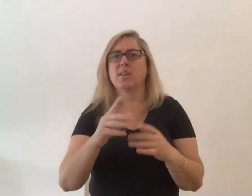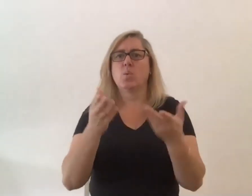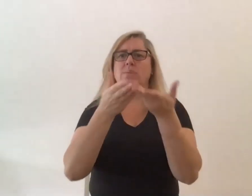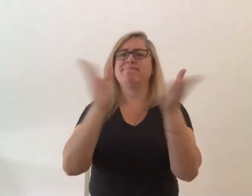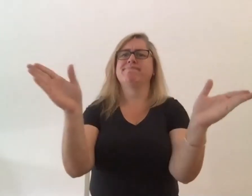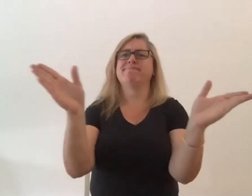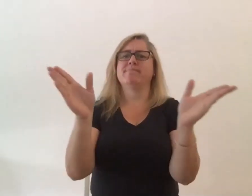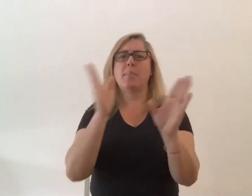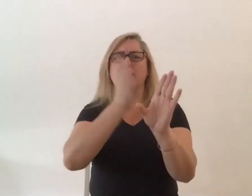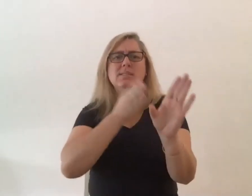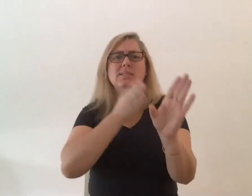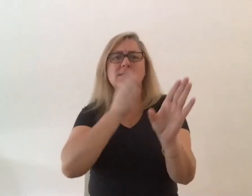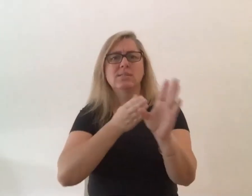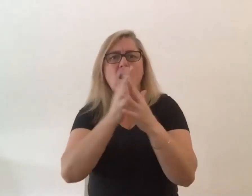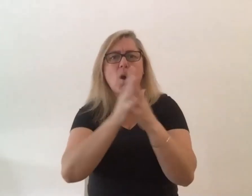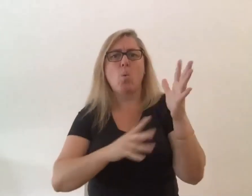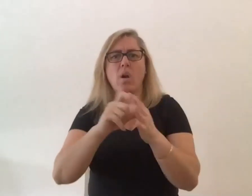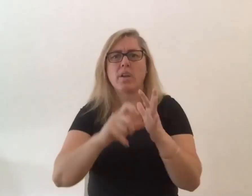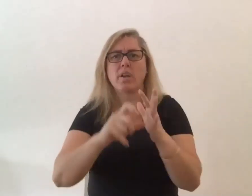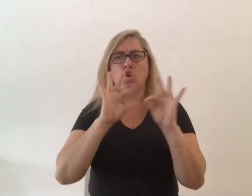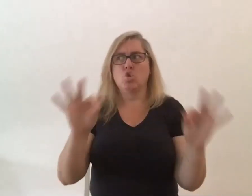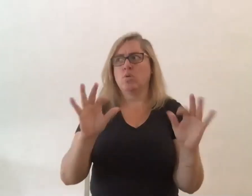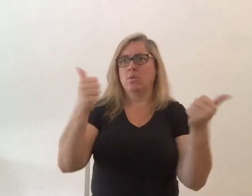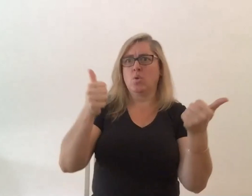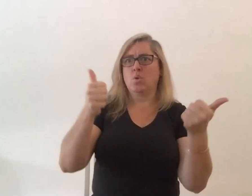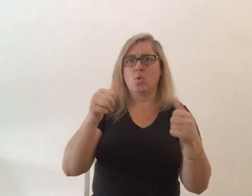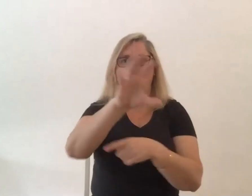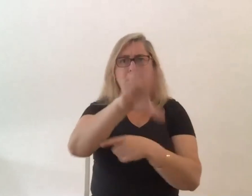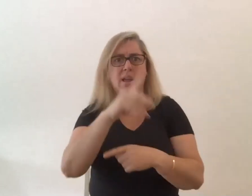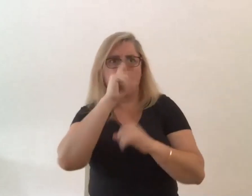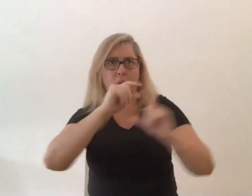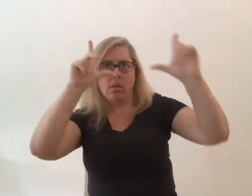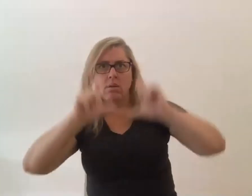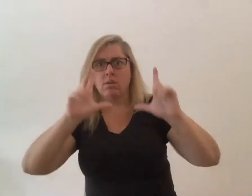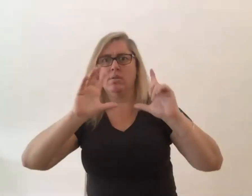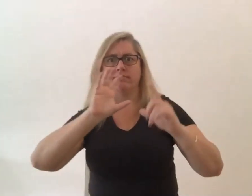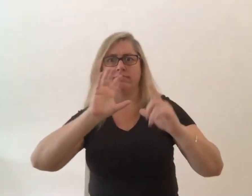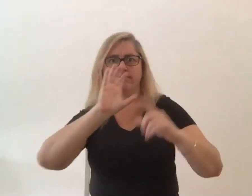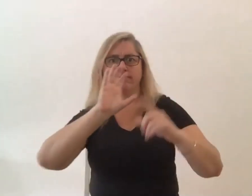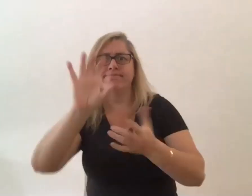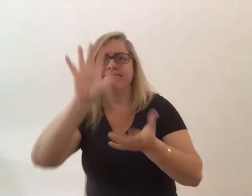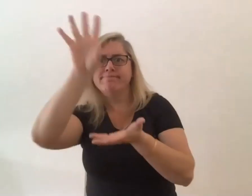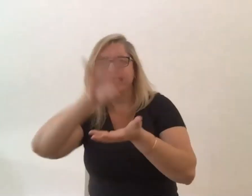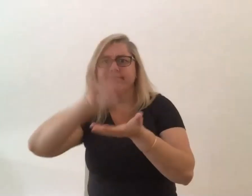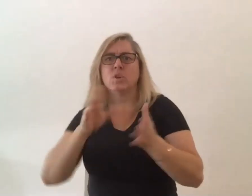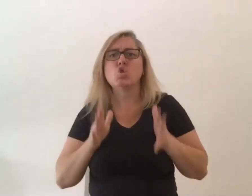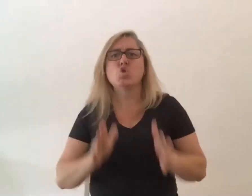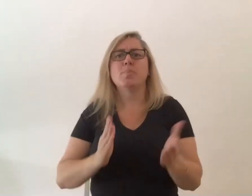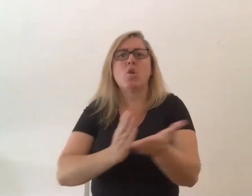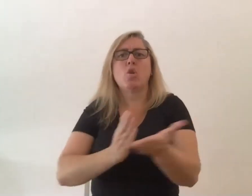really in a state or a space of one to take photos and document the human issues that are going on to you